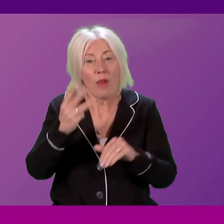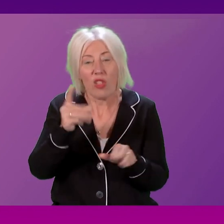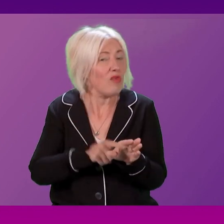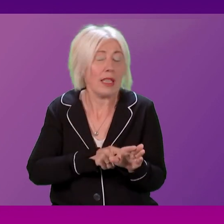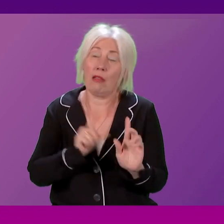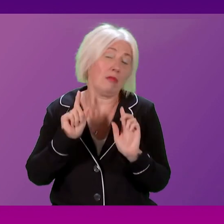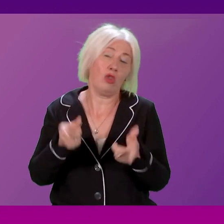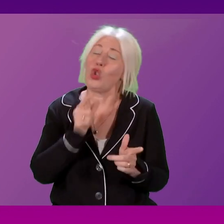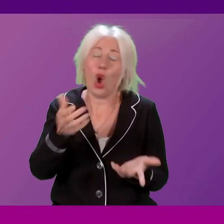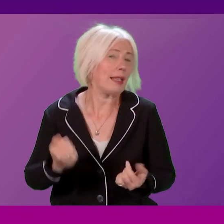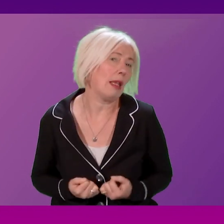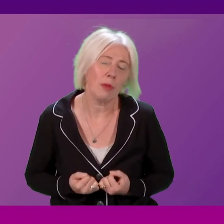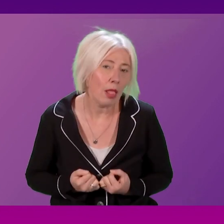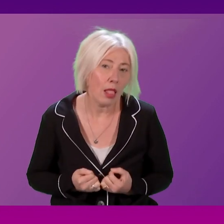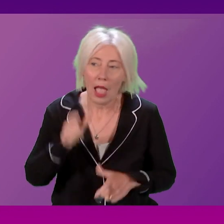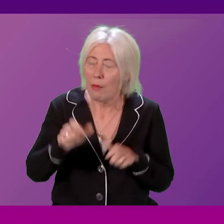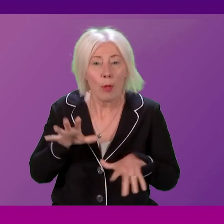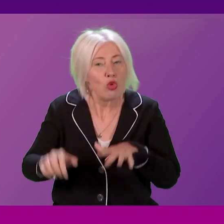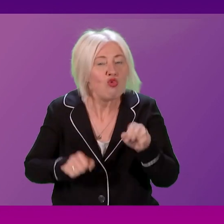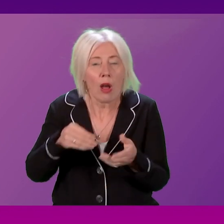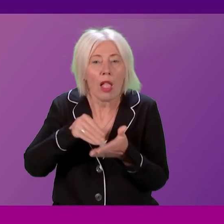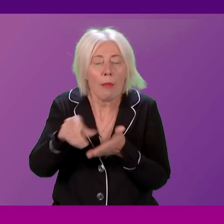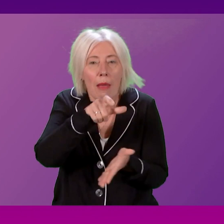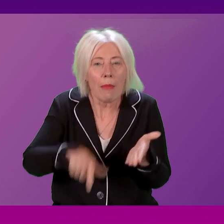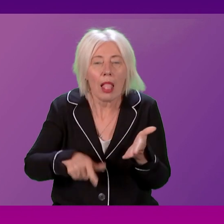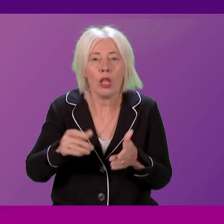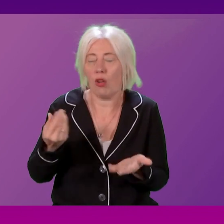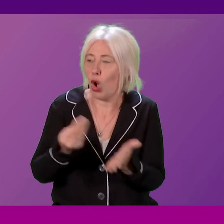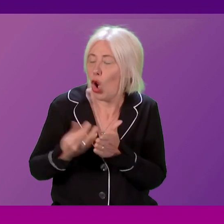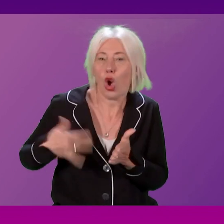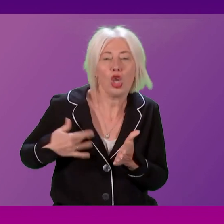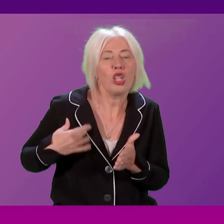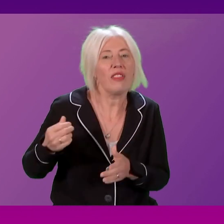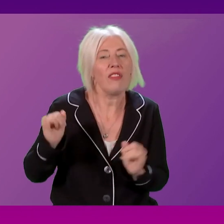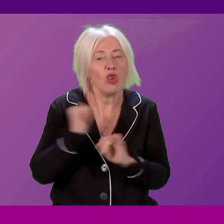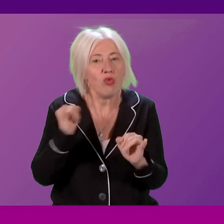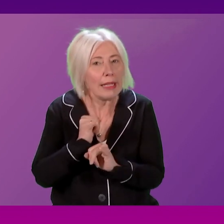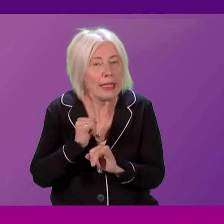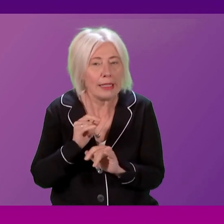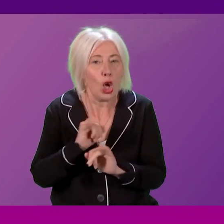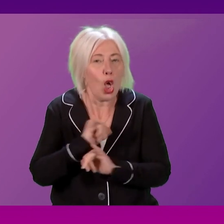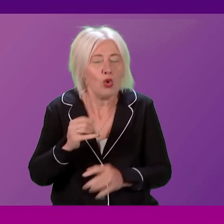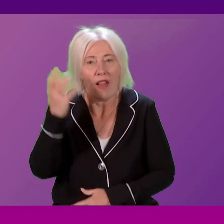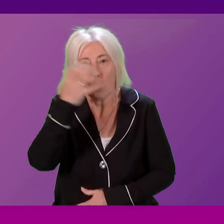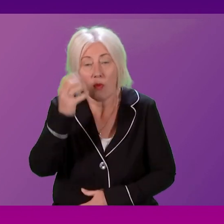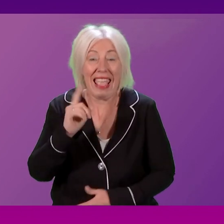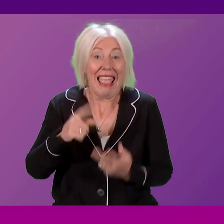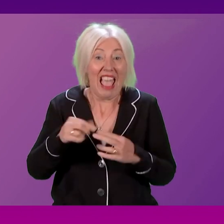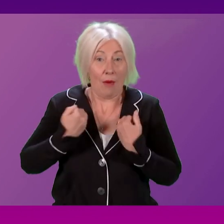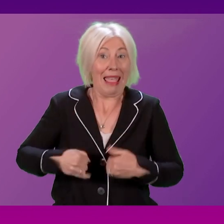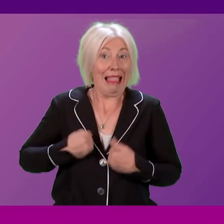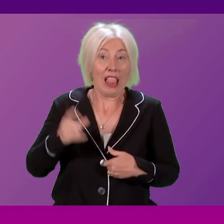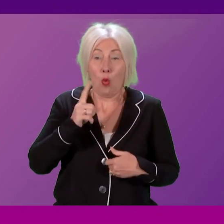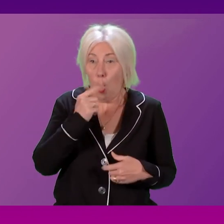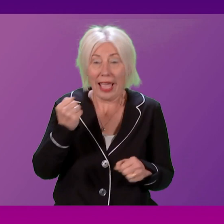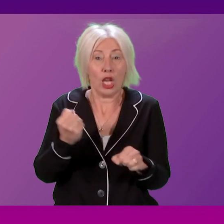middle of a cost-of-living crisis where people are struggling to pay the bills, they shouldn't also have to worry about the cost of getting sick. But on the SNP's watch,